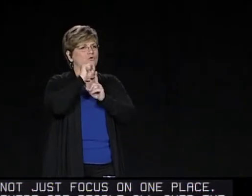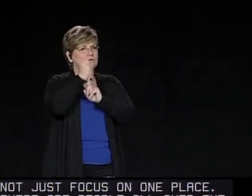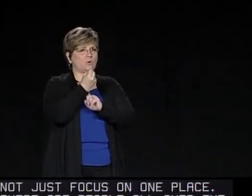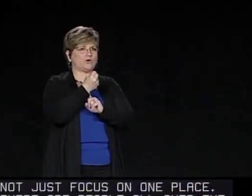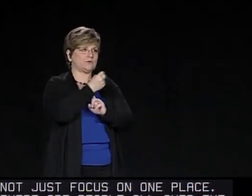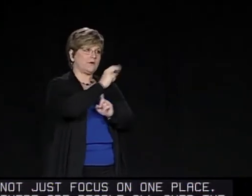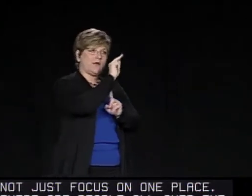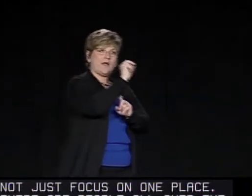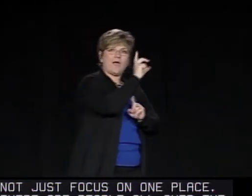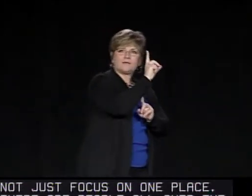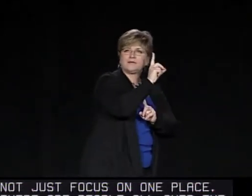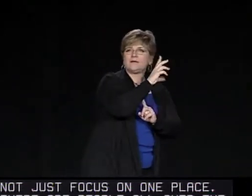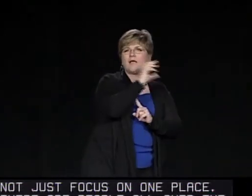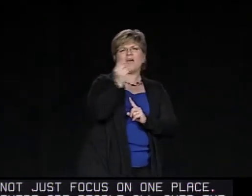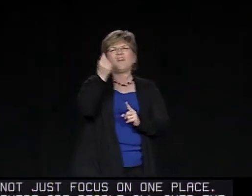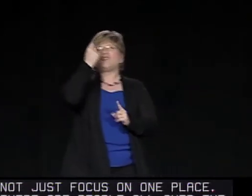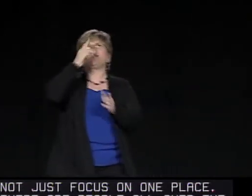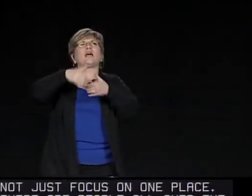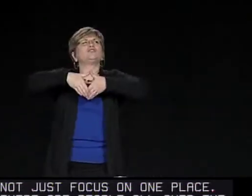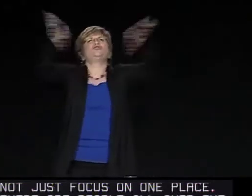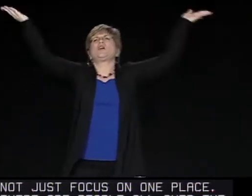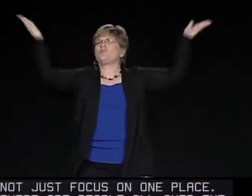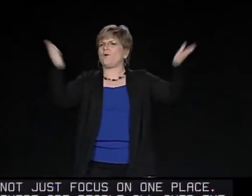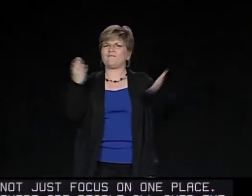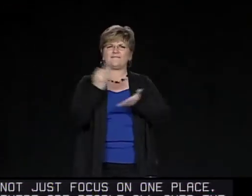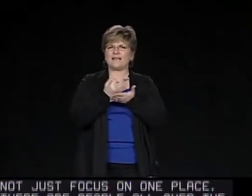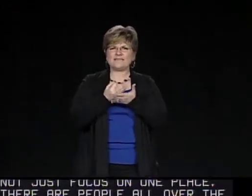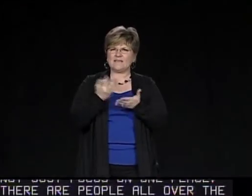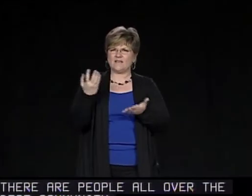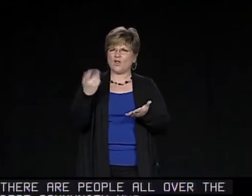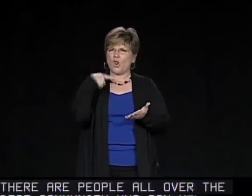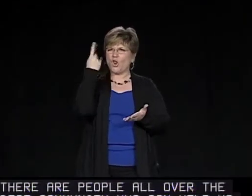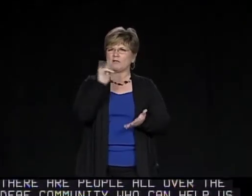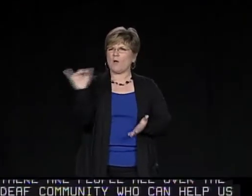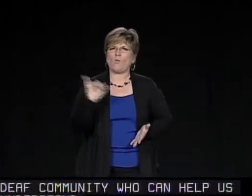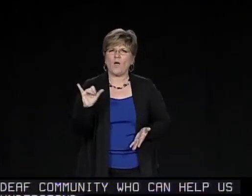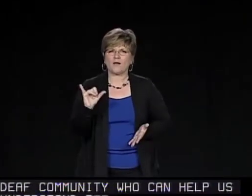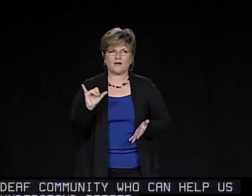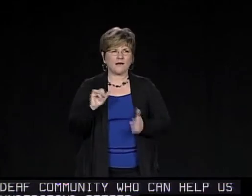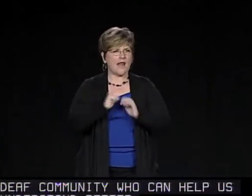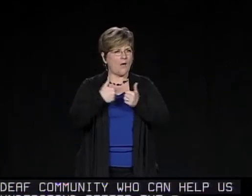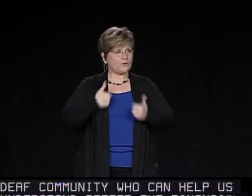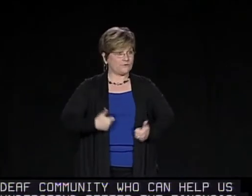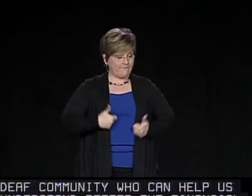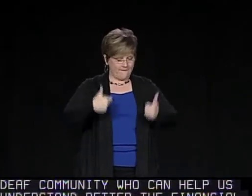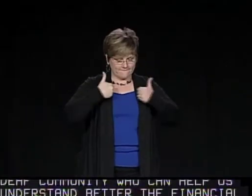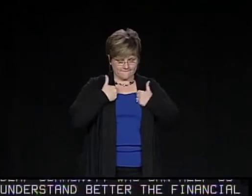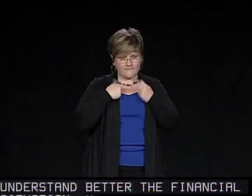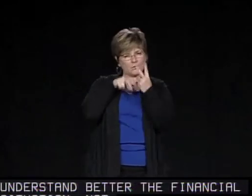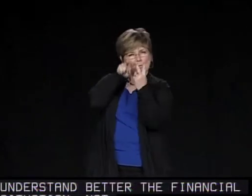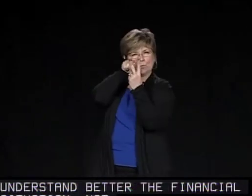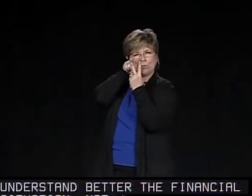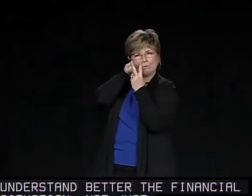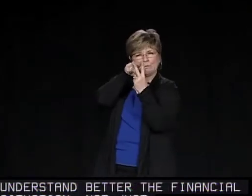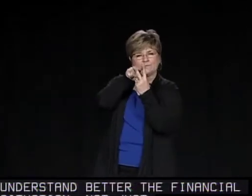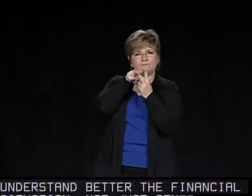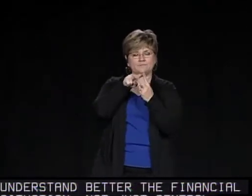help us understand better the financial situation. Not just general finance. But look at very